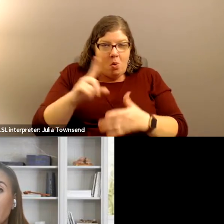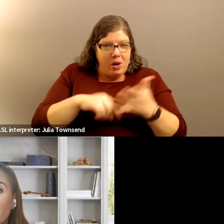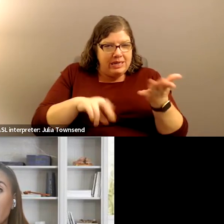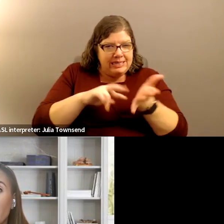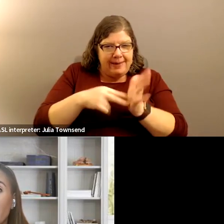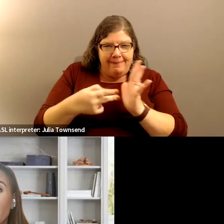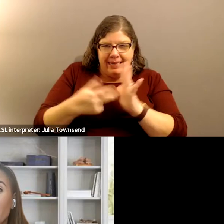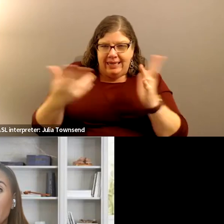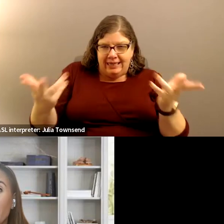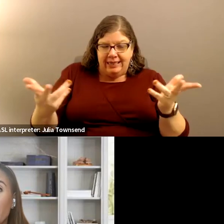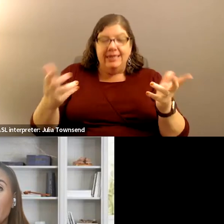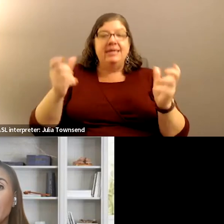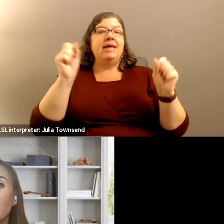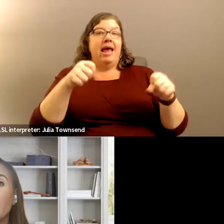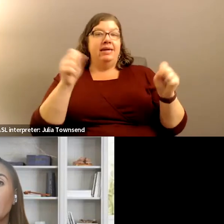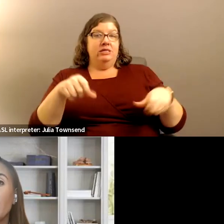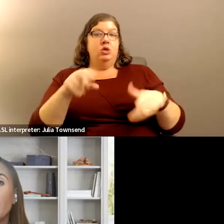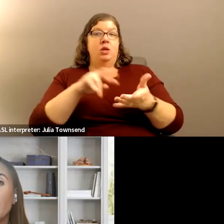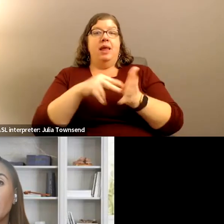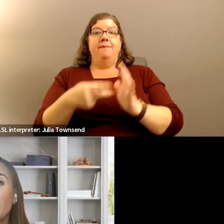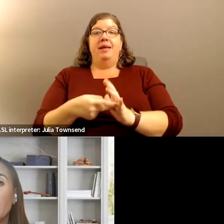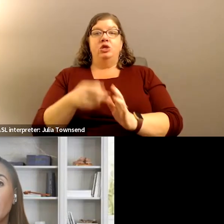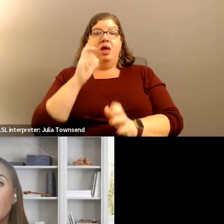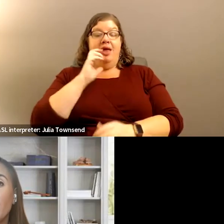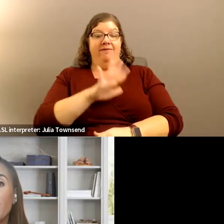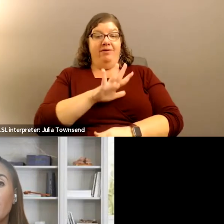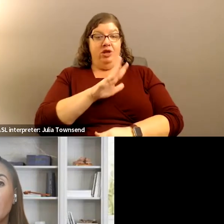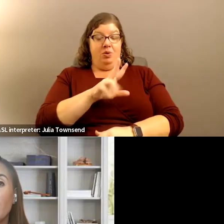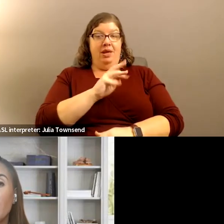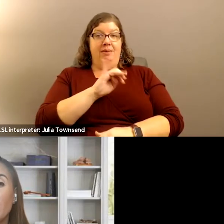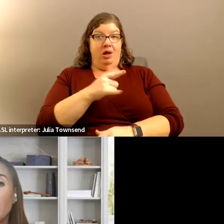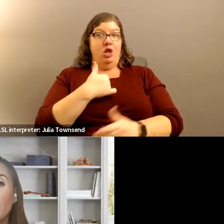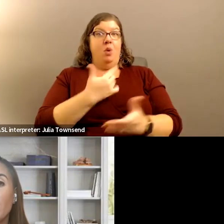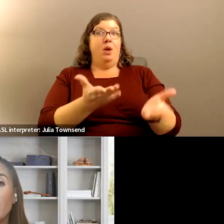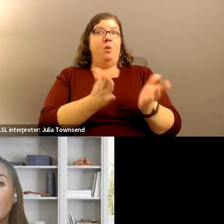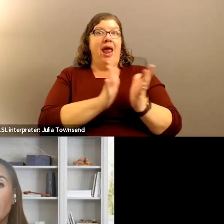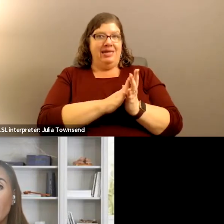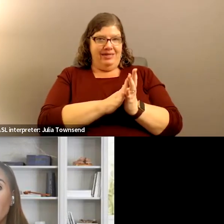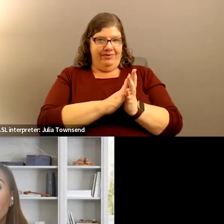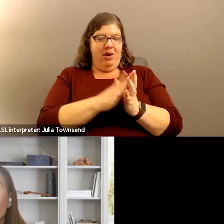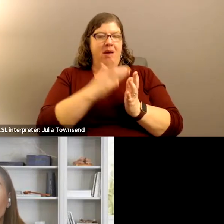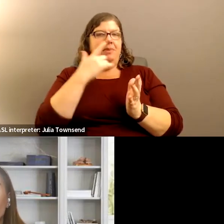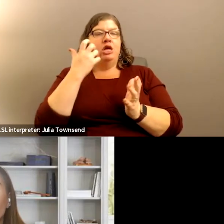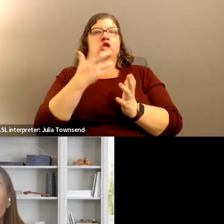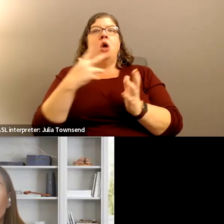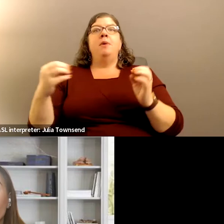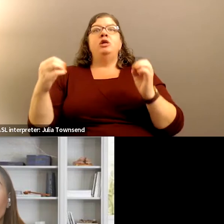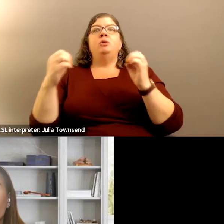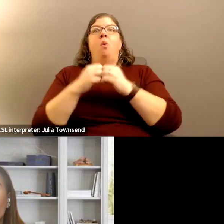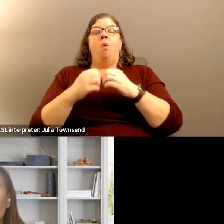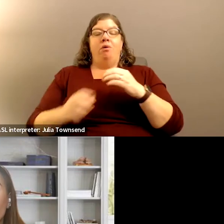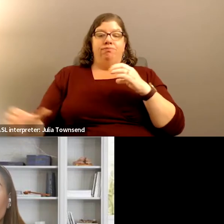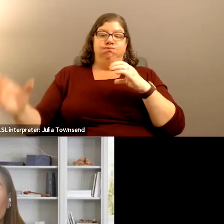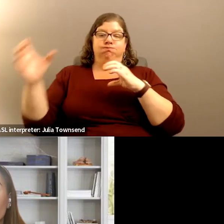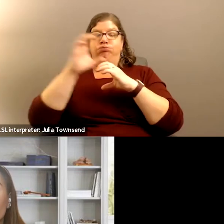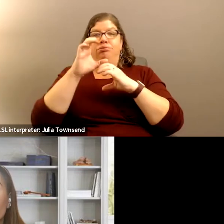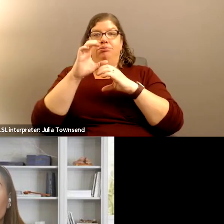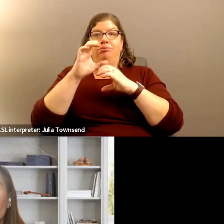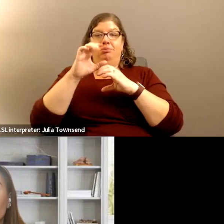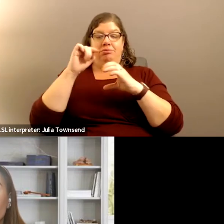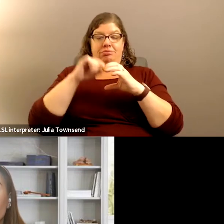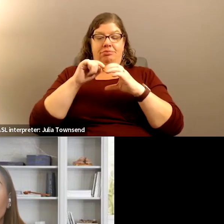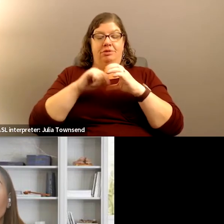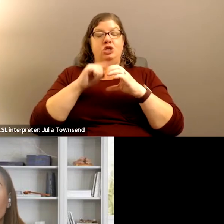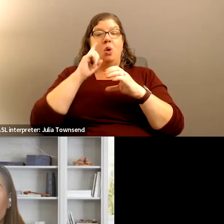clear because that might be an expectation. Yes. So, what that means is we got our $53 million that we were asking for. But because there's so much more, it actually brings the